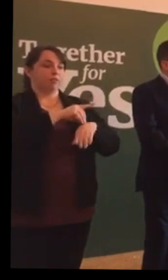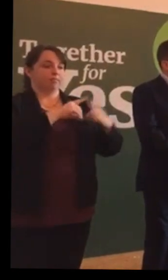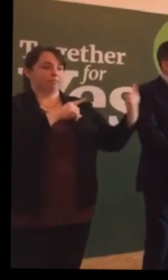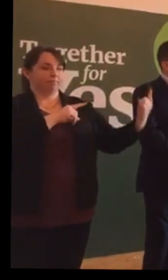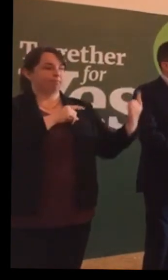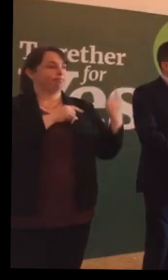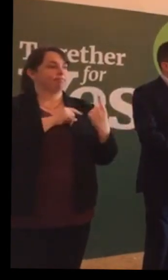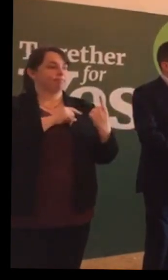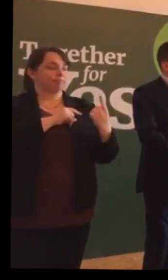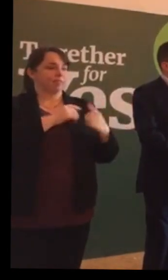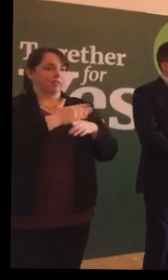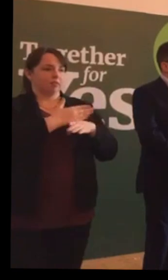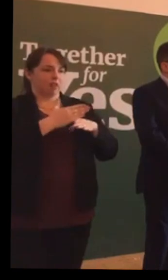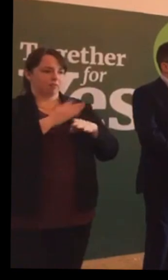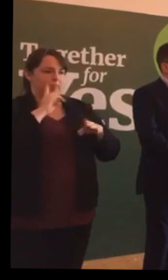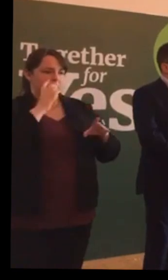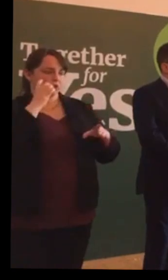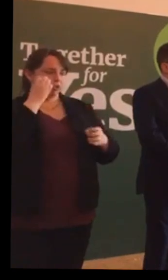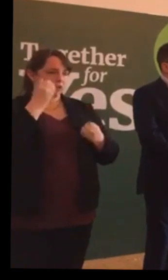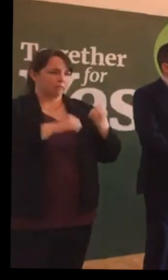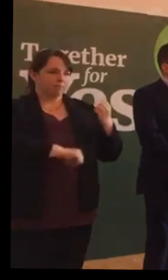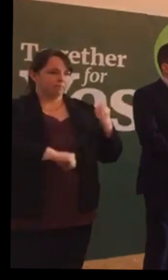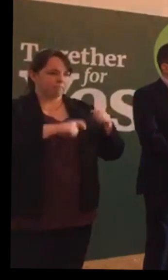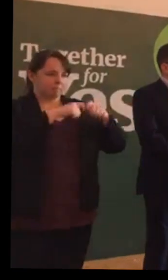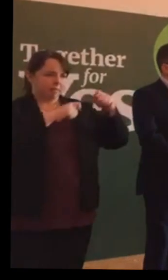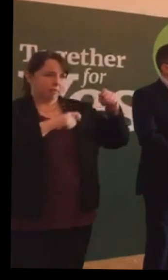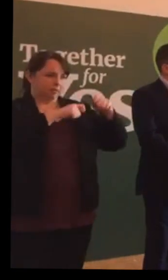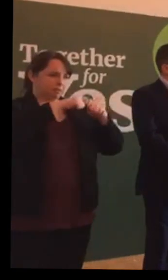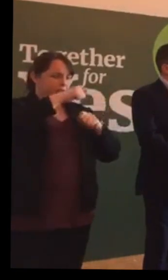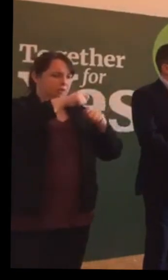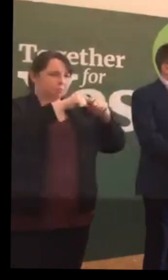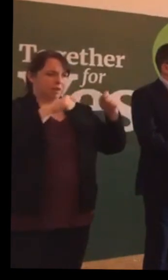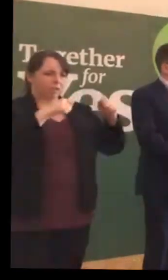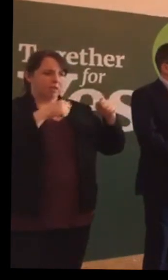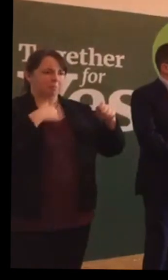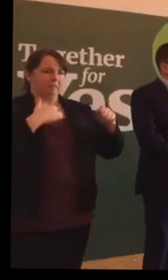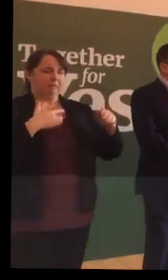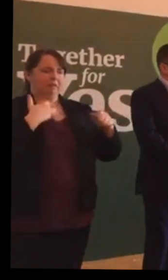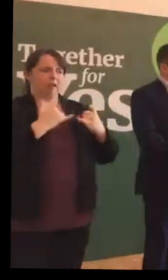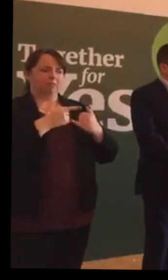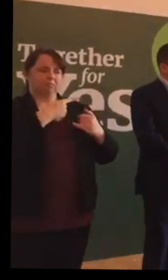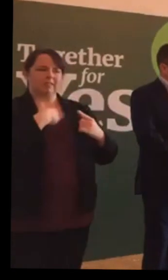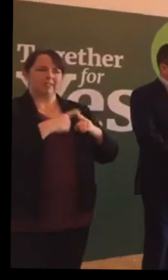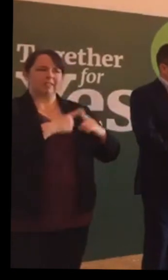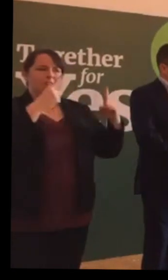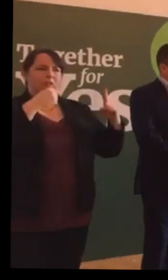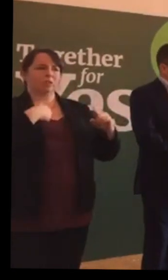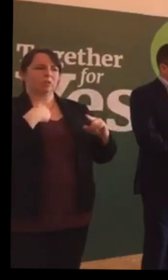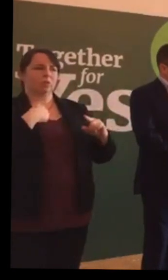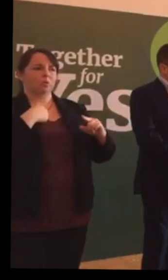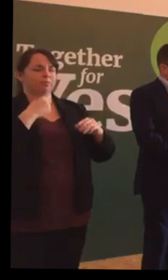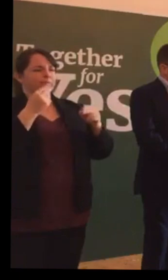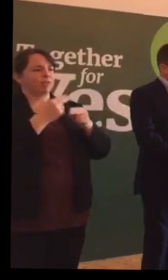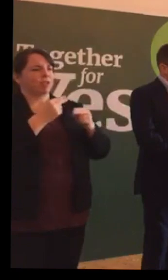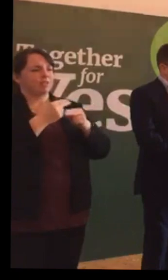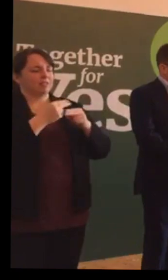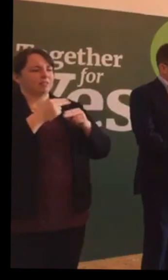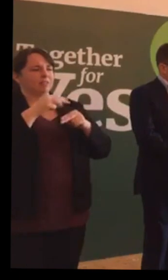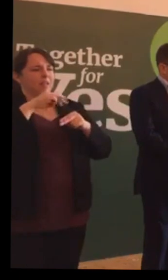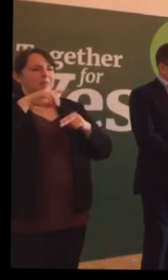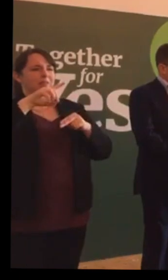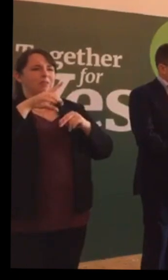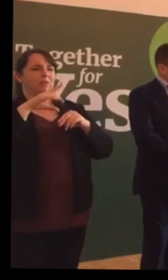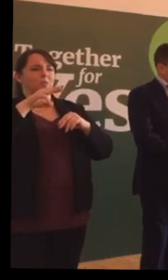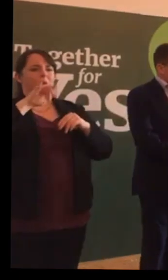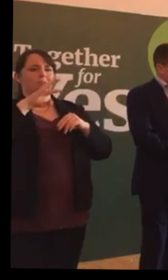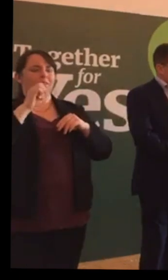started taking measurements and this was very different to the midwife specialist midwife. While she had been